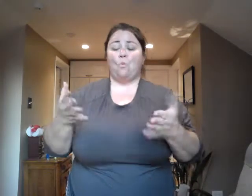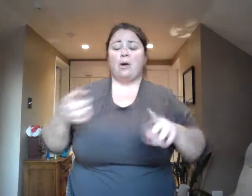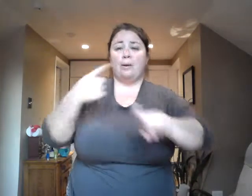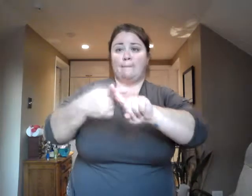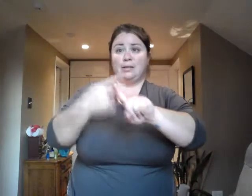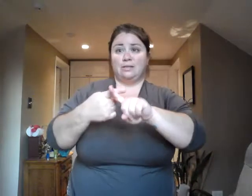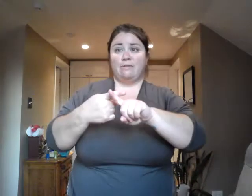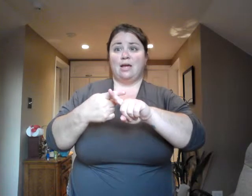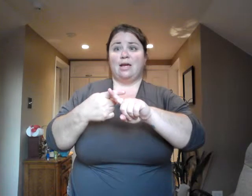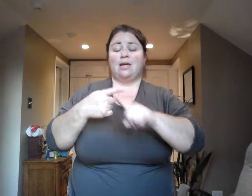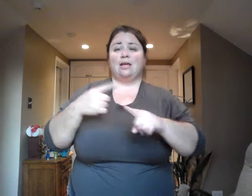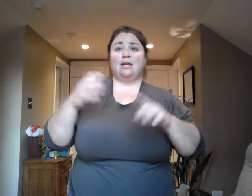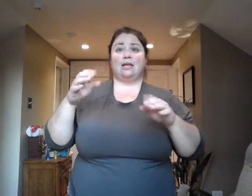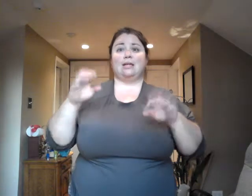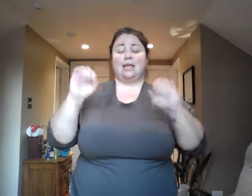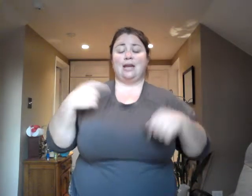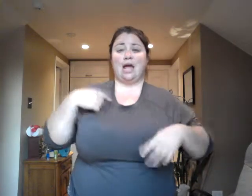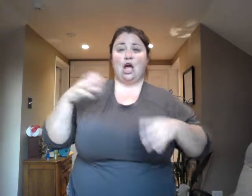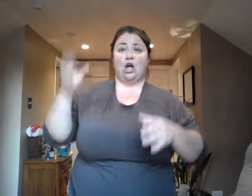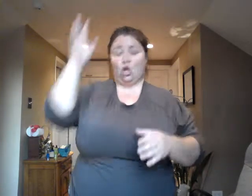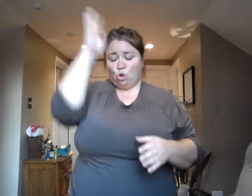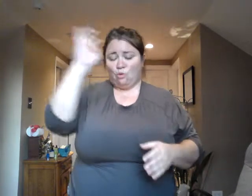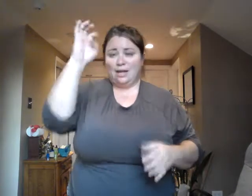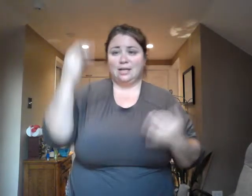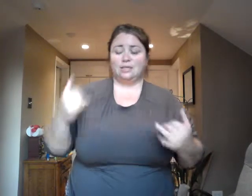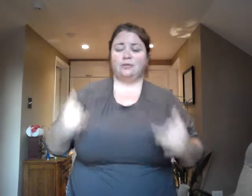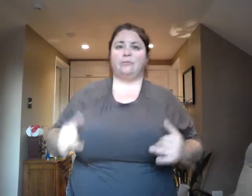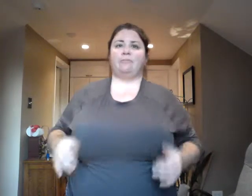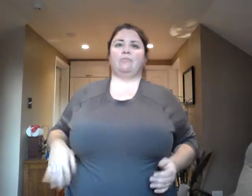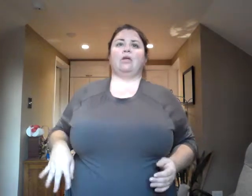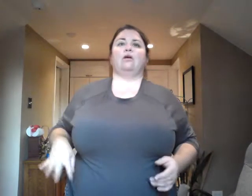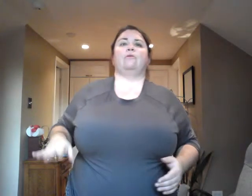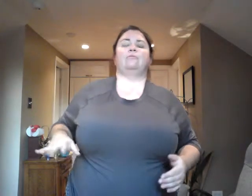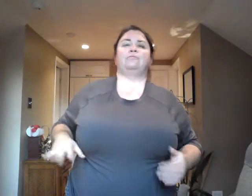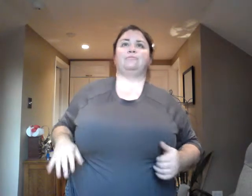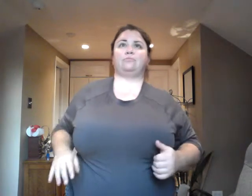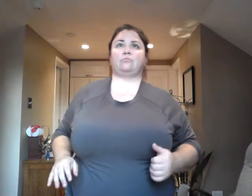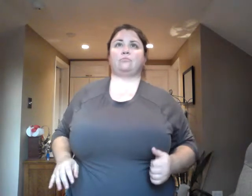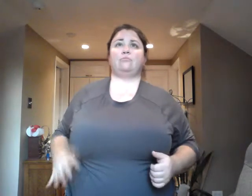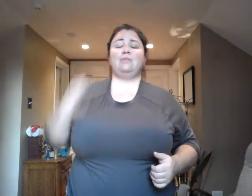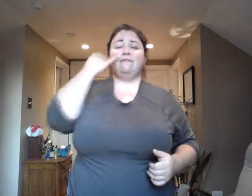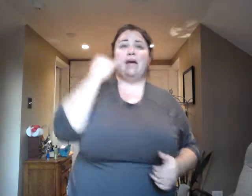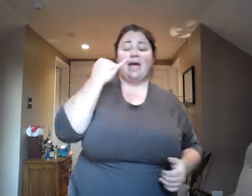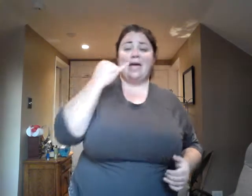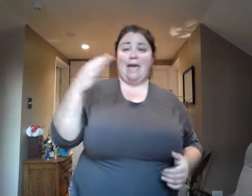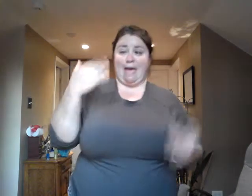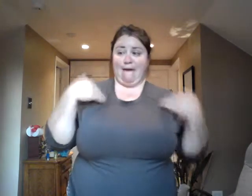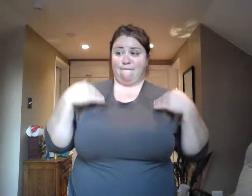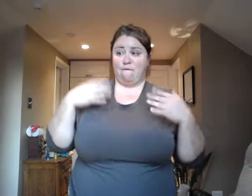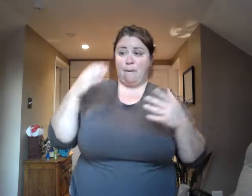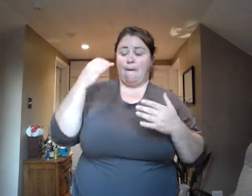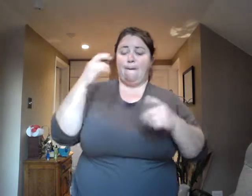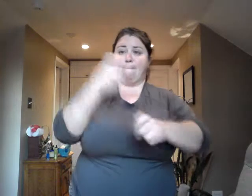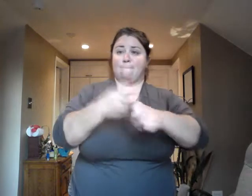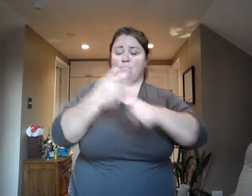a new challenge, or what some people call a problem, what kind of questions do you ask yourself? Do you ask,